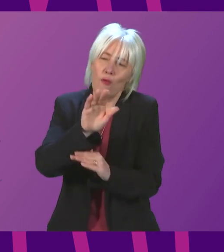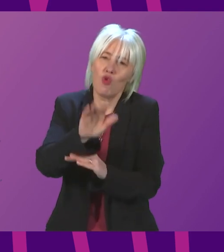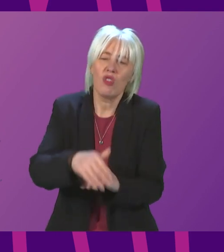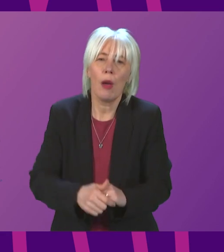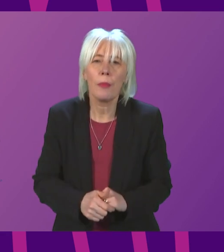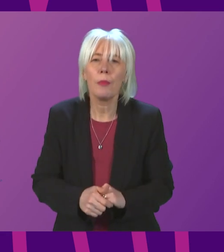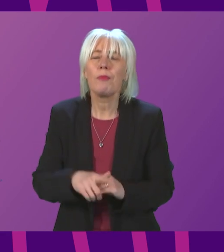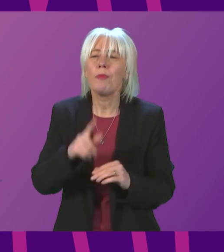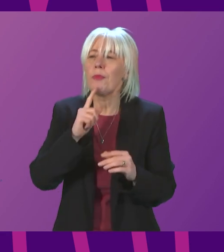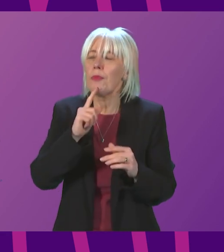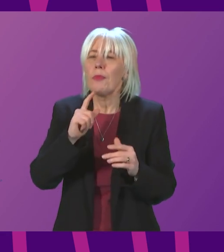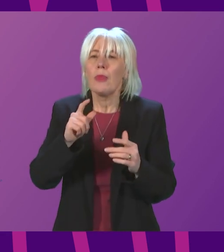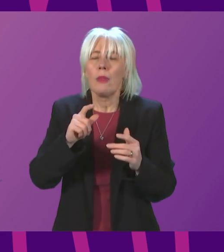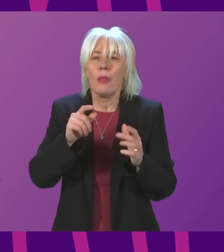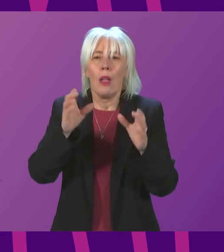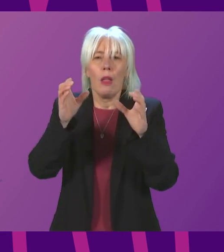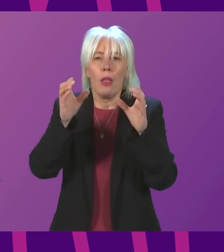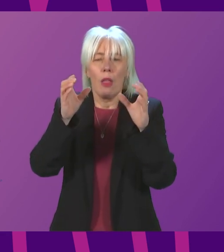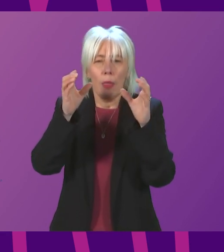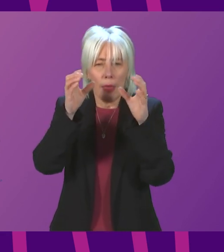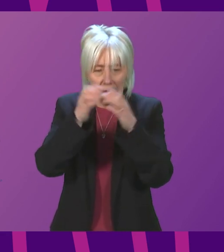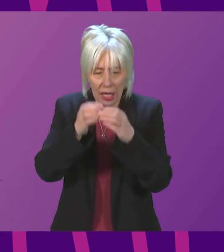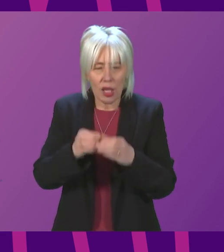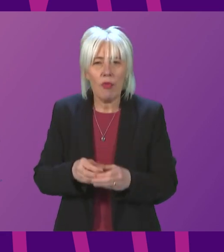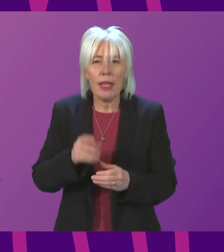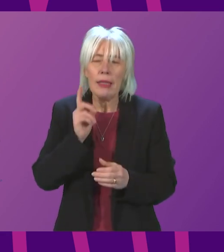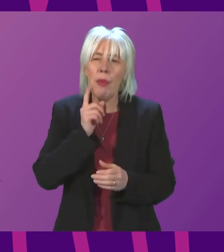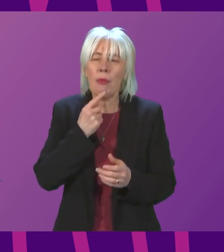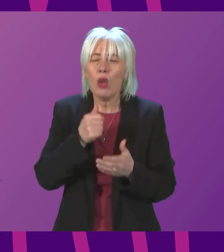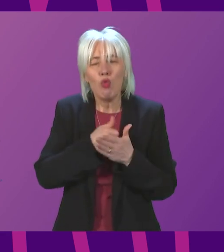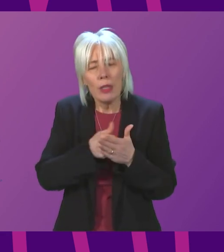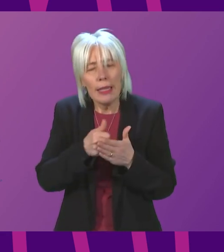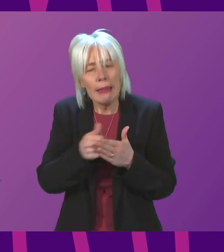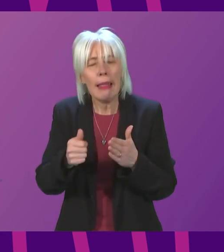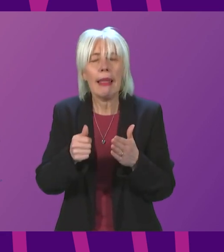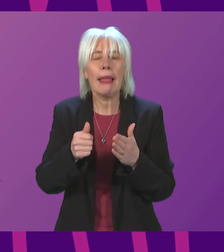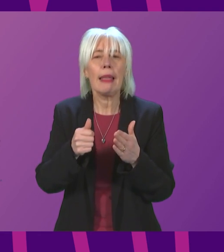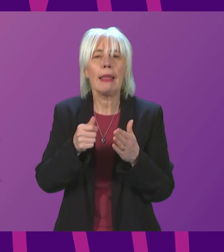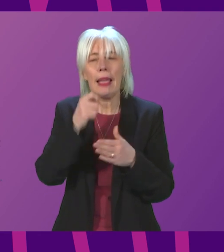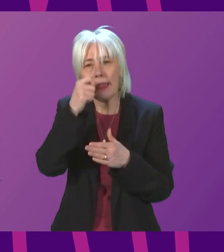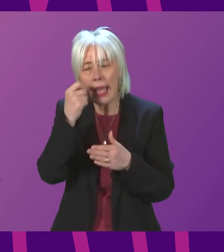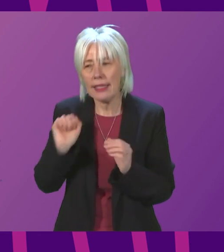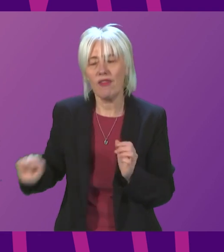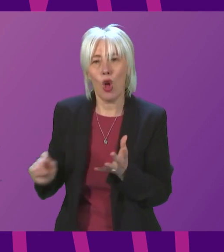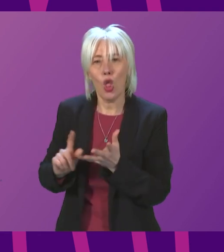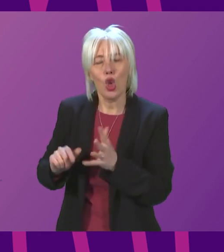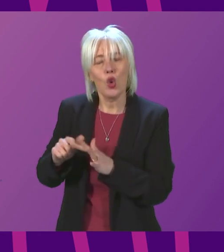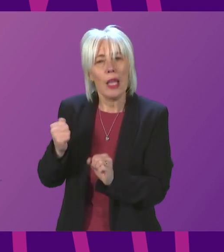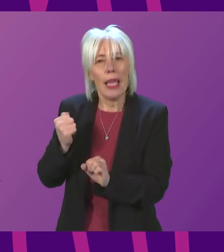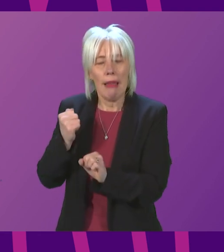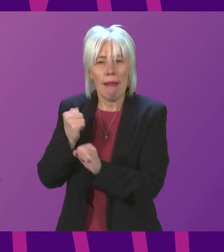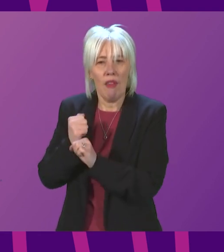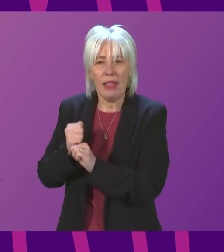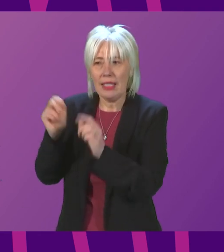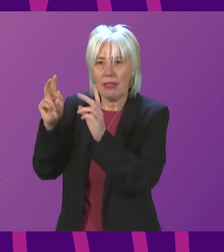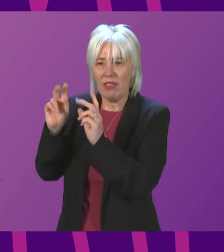will the categories of people who we routinely recommend testing for be the same as the UK Government? Will the UK Government have given clarity on what their categories